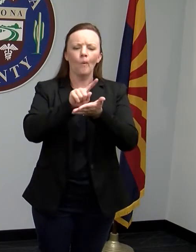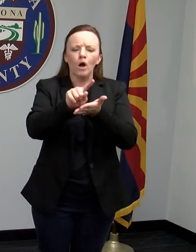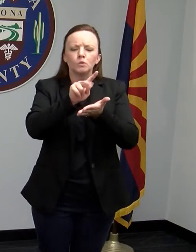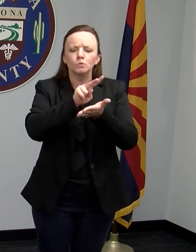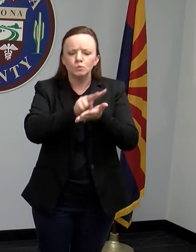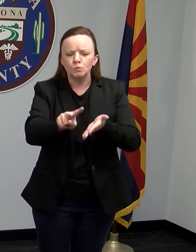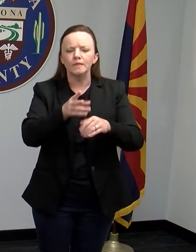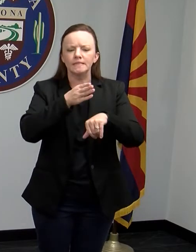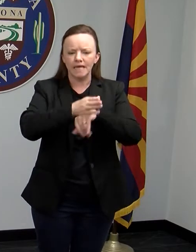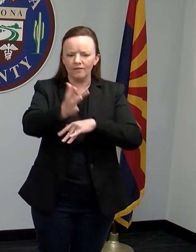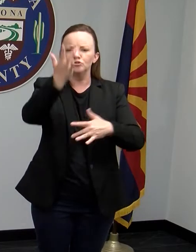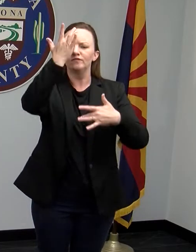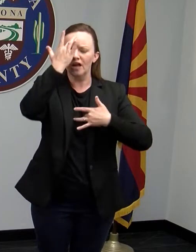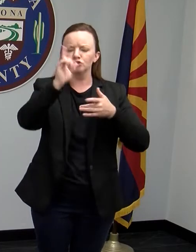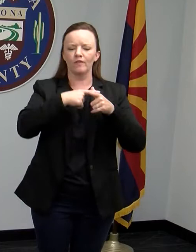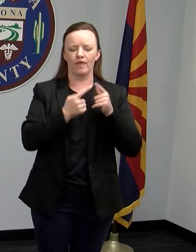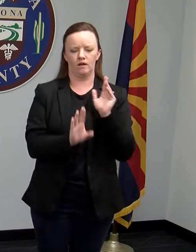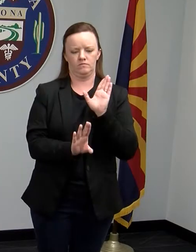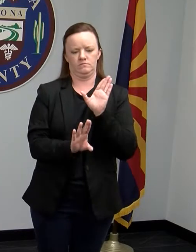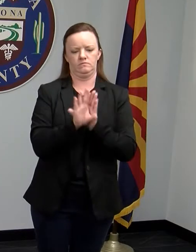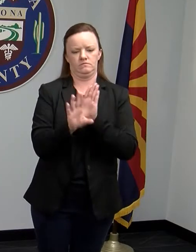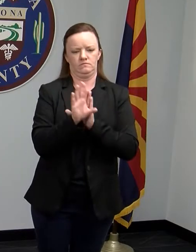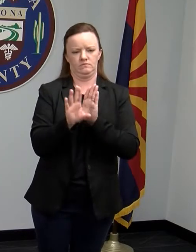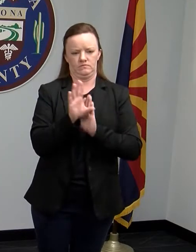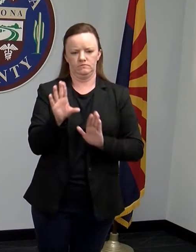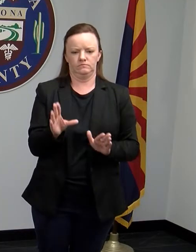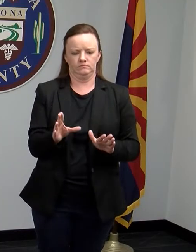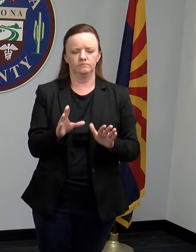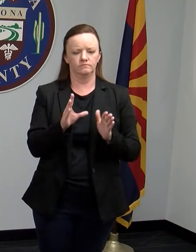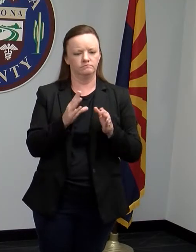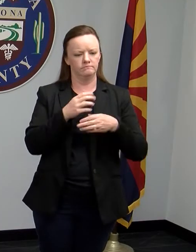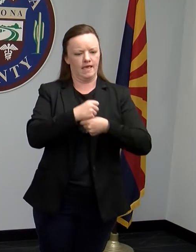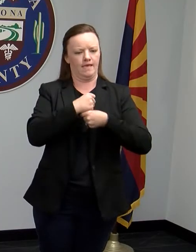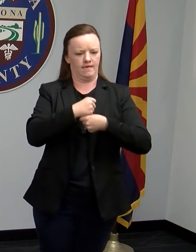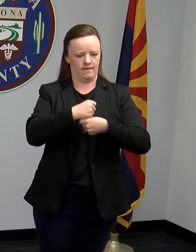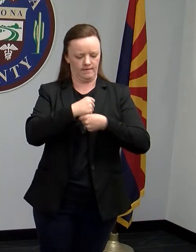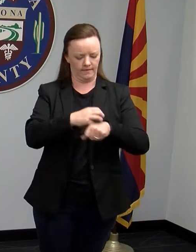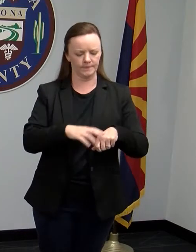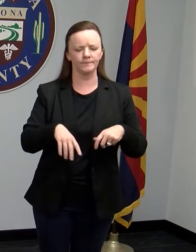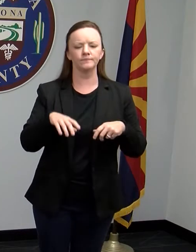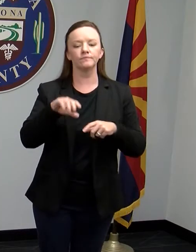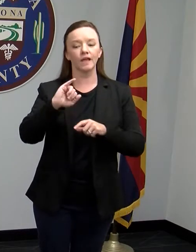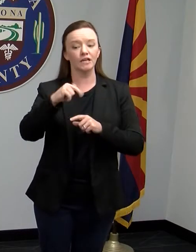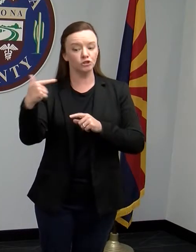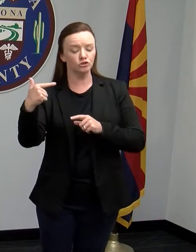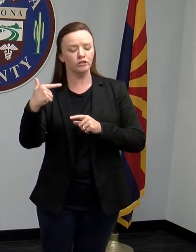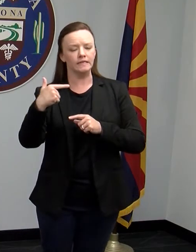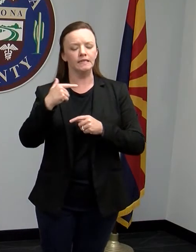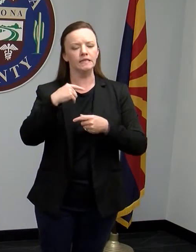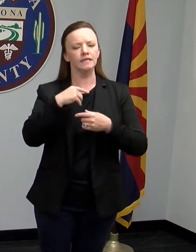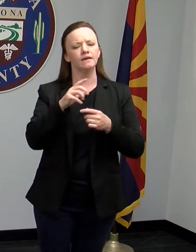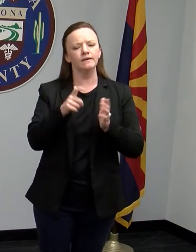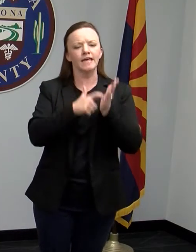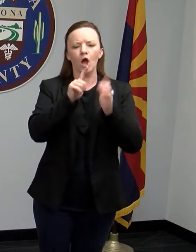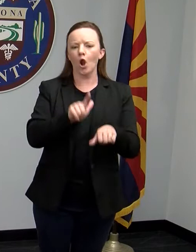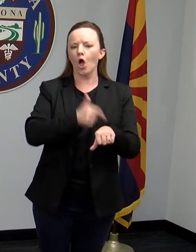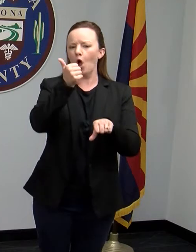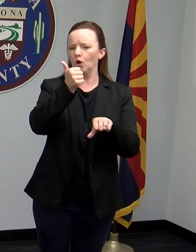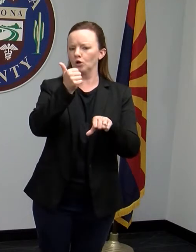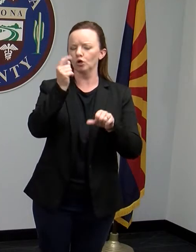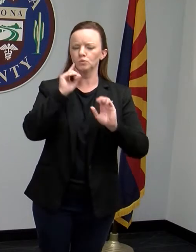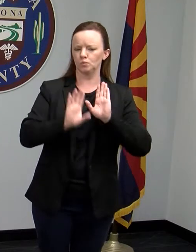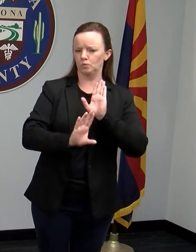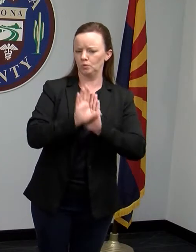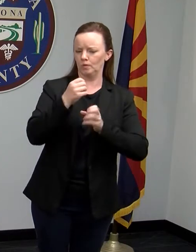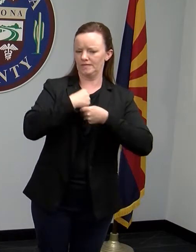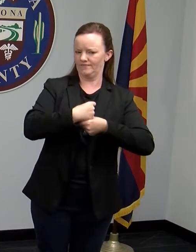after you become infected. IgG antibodies take longer to develop, but they tell us that someone has been infected in the past